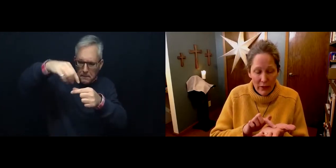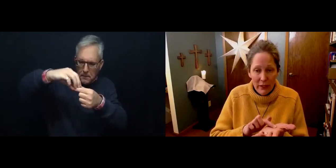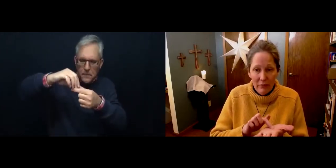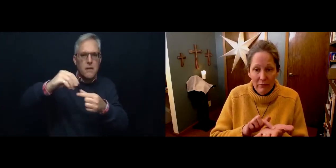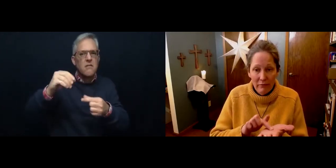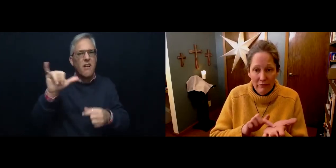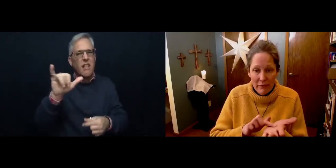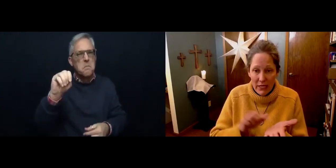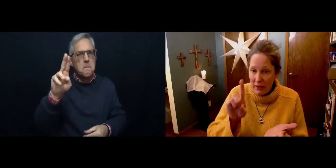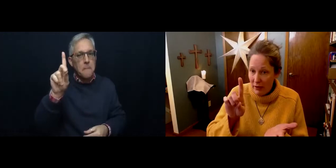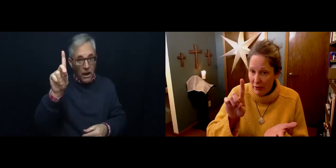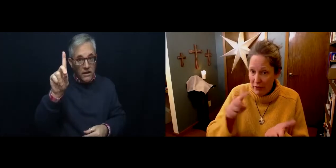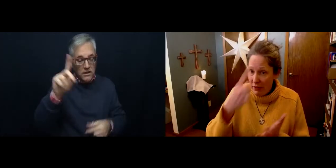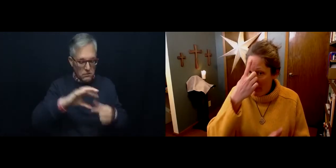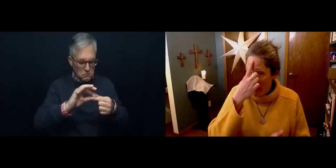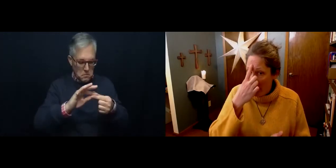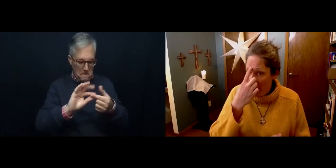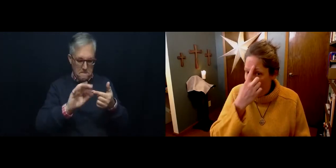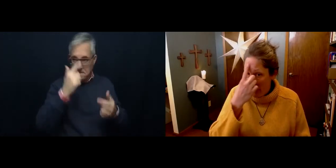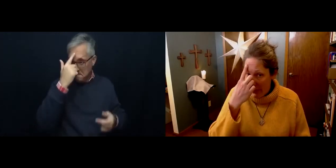can take it on your finger and mark your forehead.